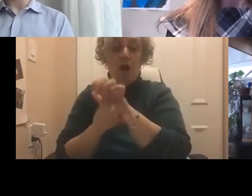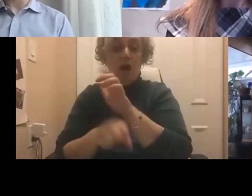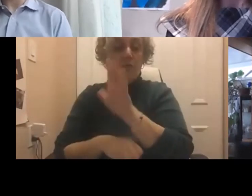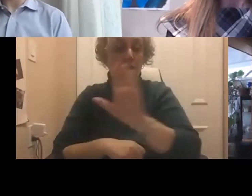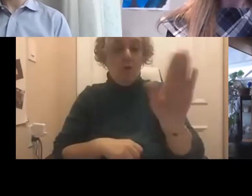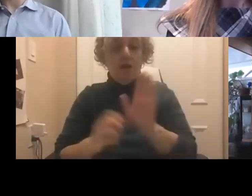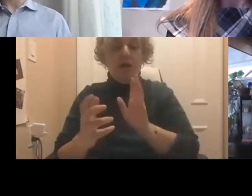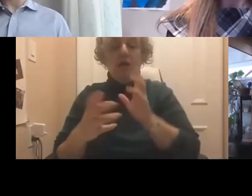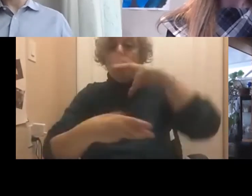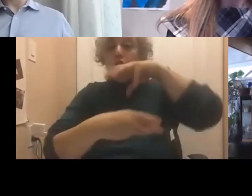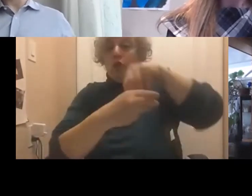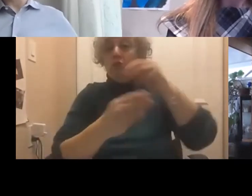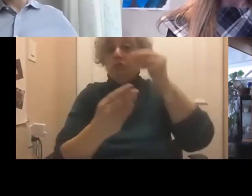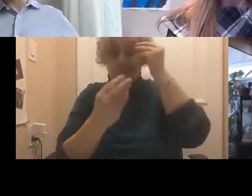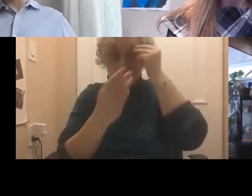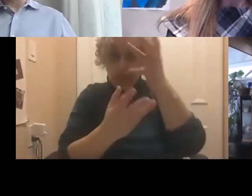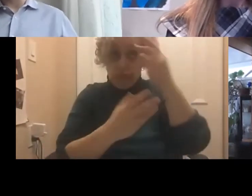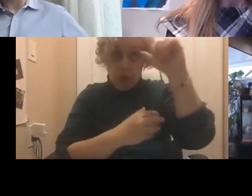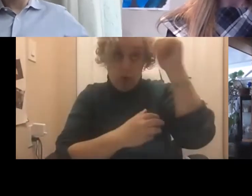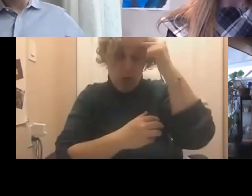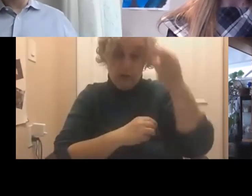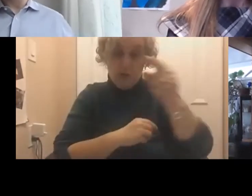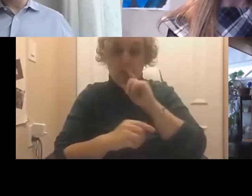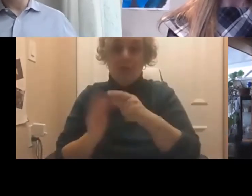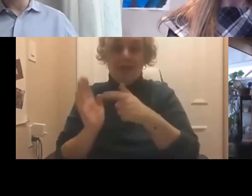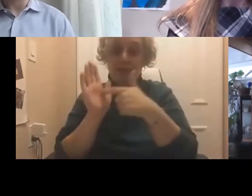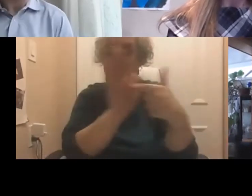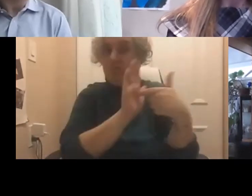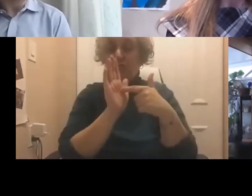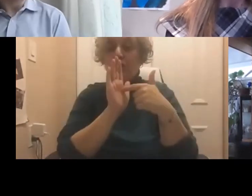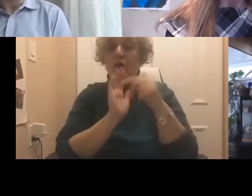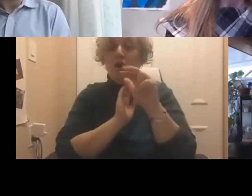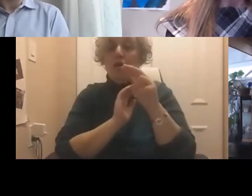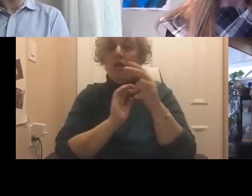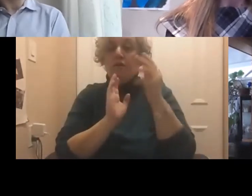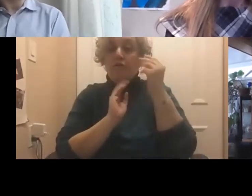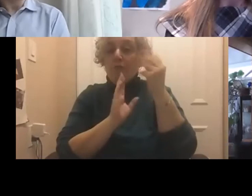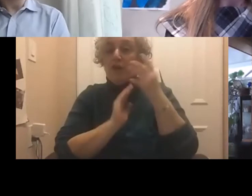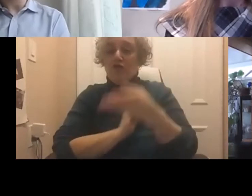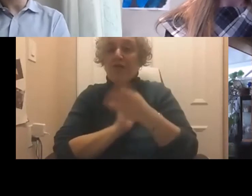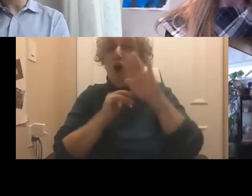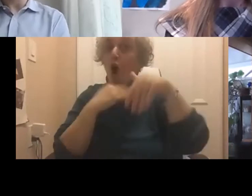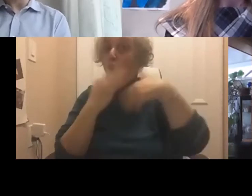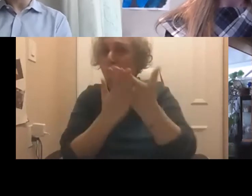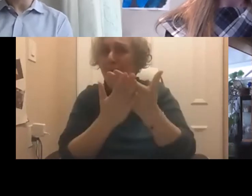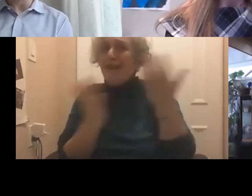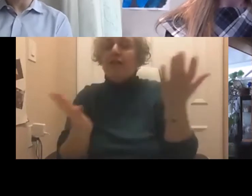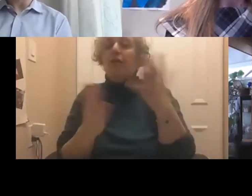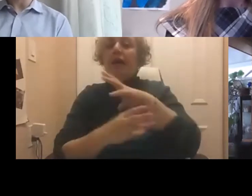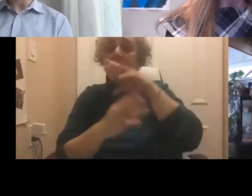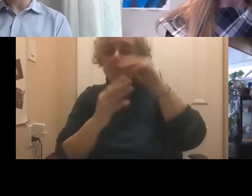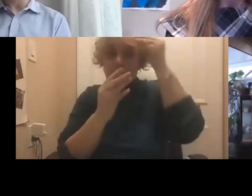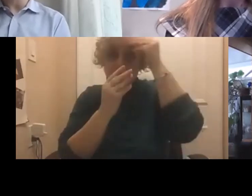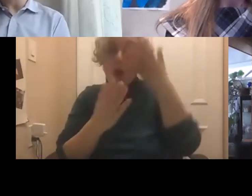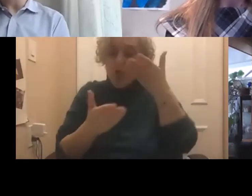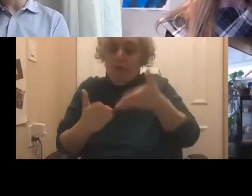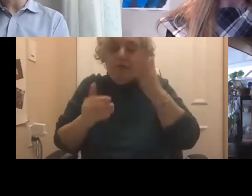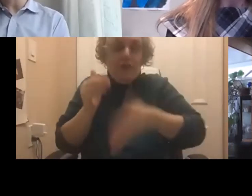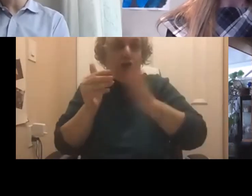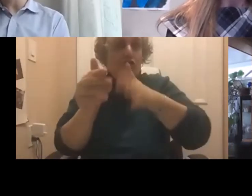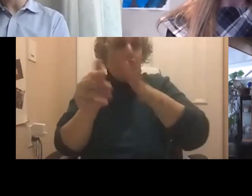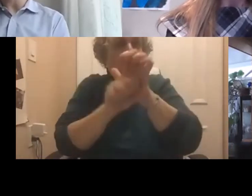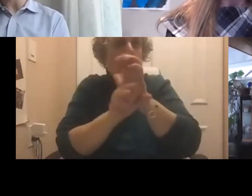to an employer without contributing the raw data would, would be a much better approach. And I think it would also